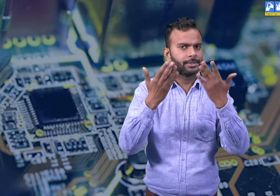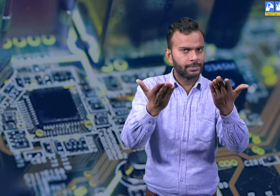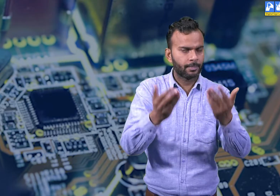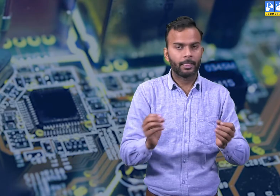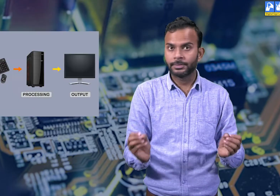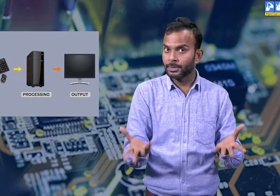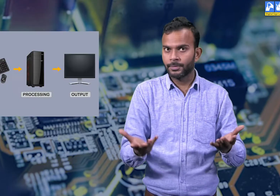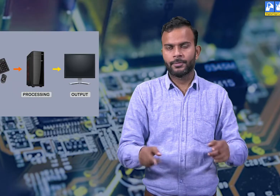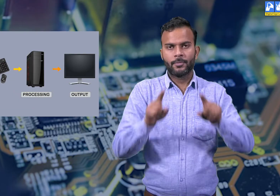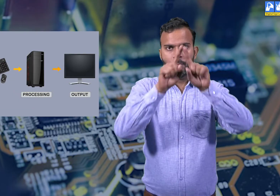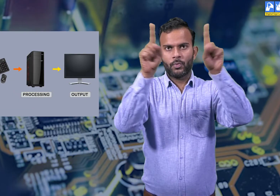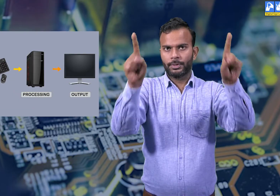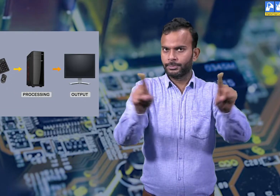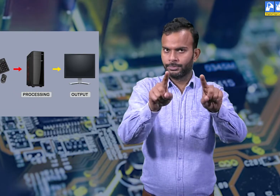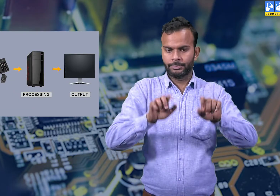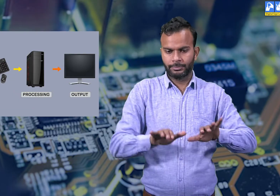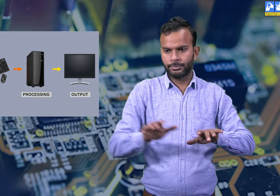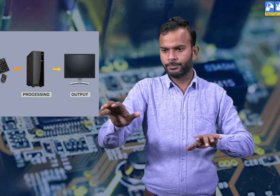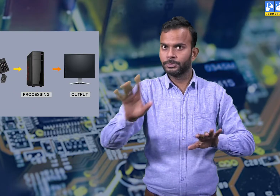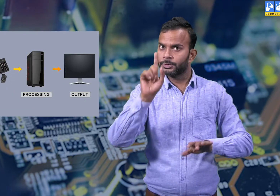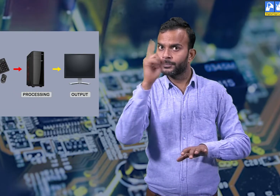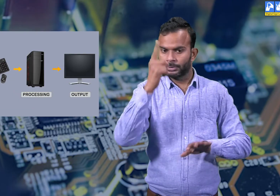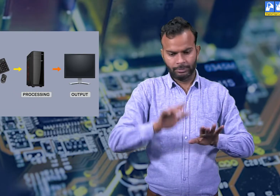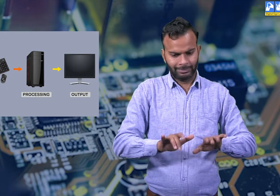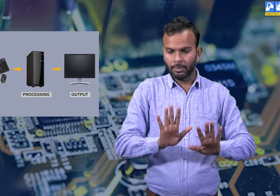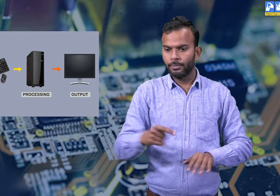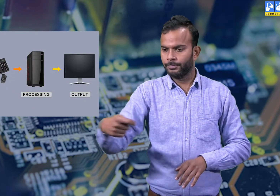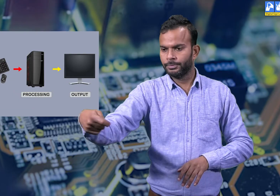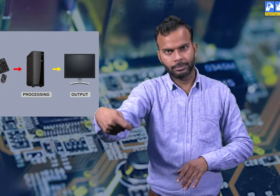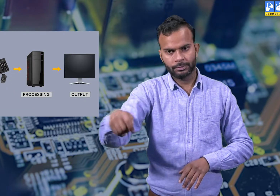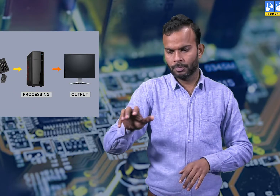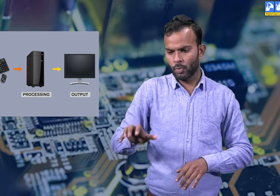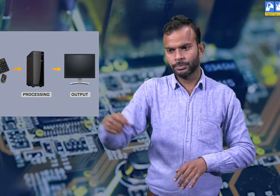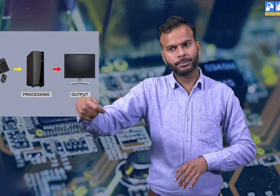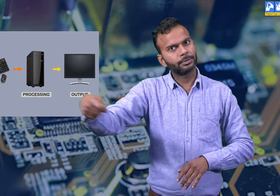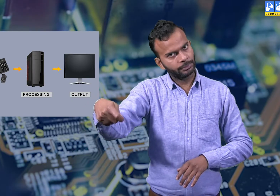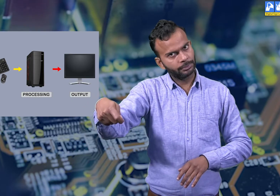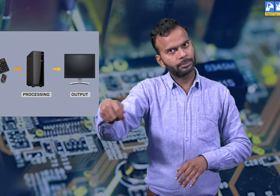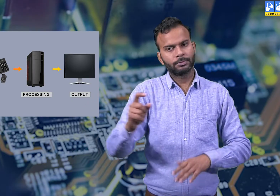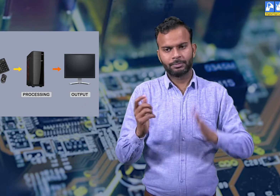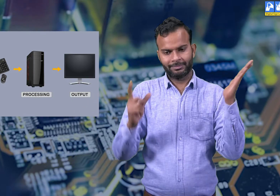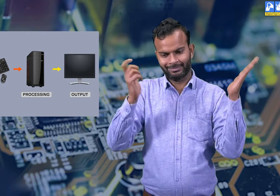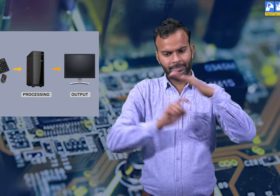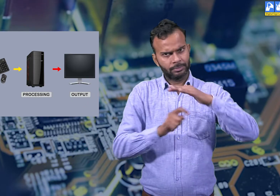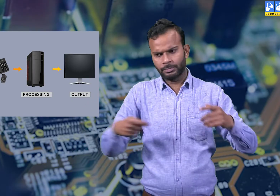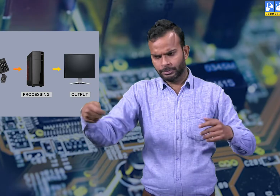Input device are those devices connected with computer to put an